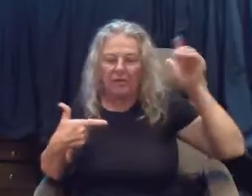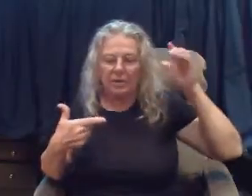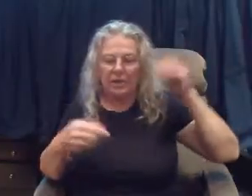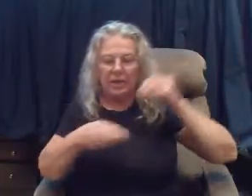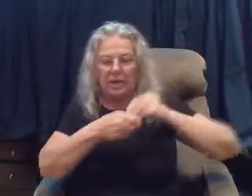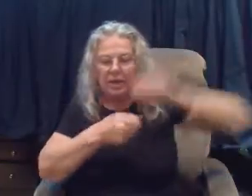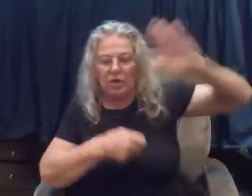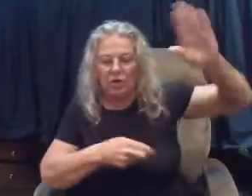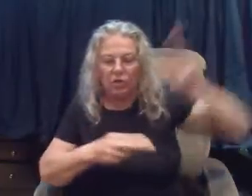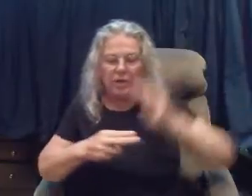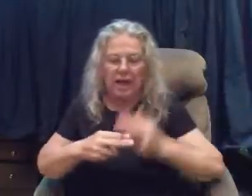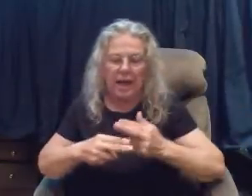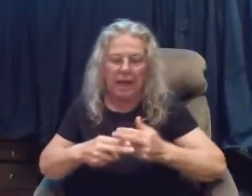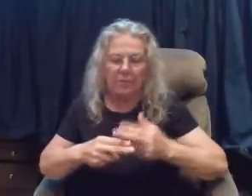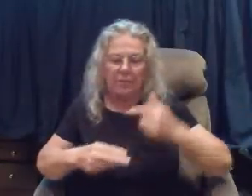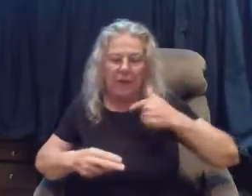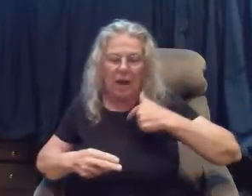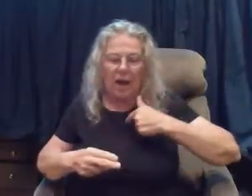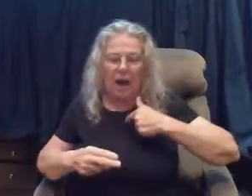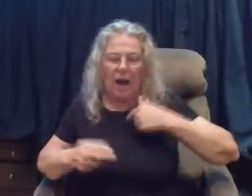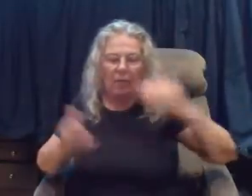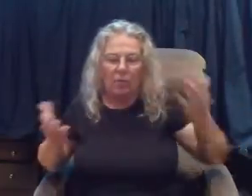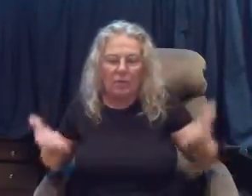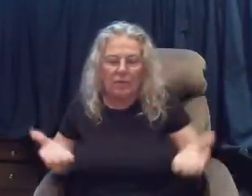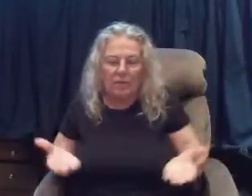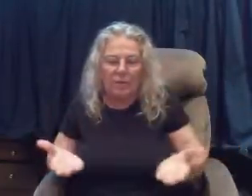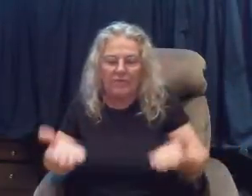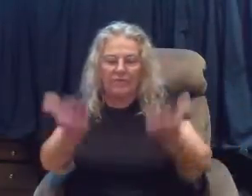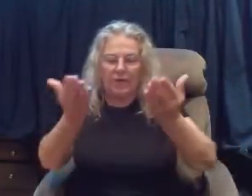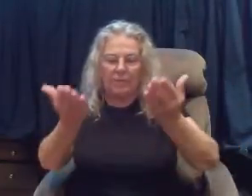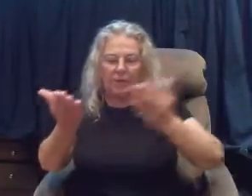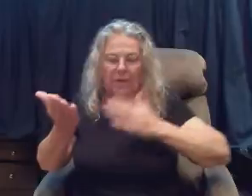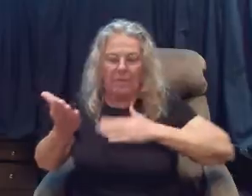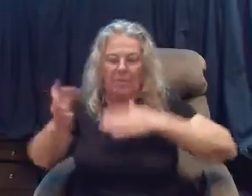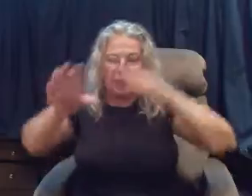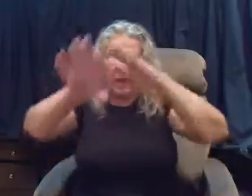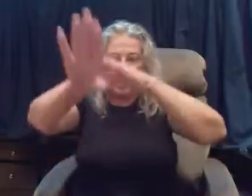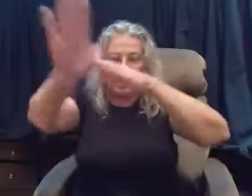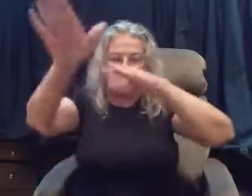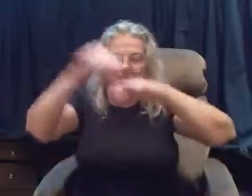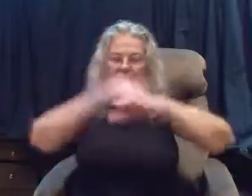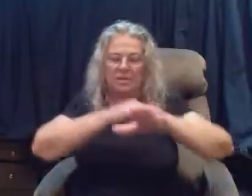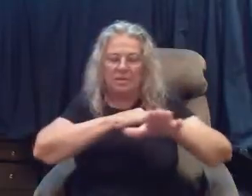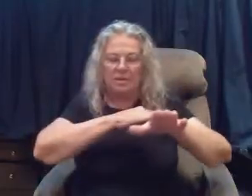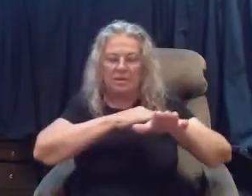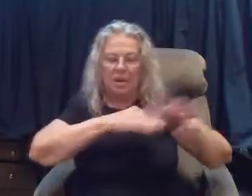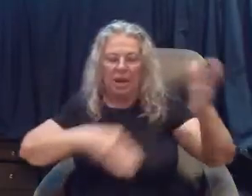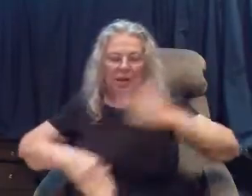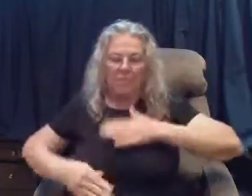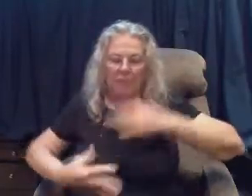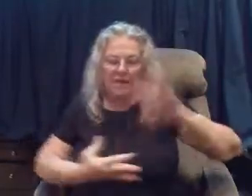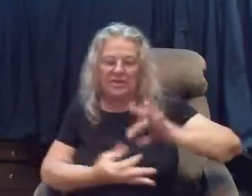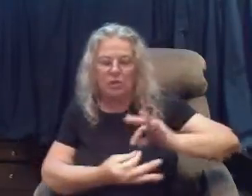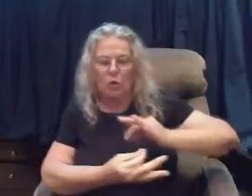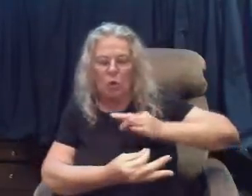in your name i will lift up my hands my soul